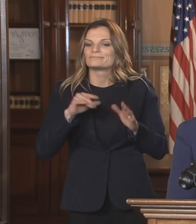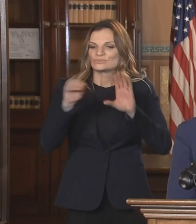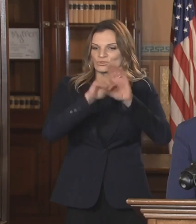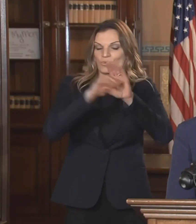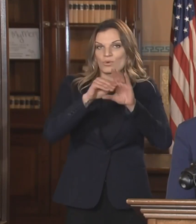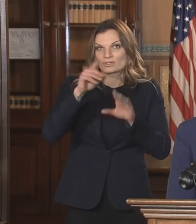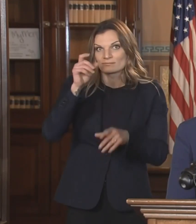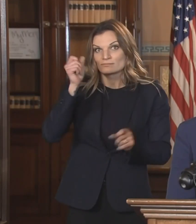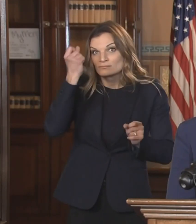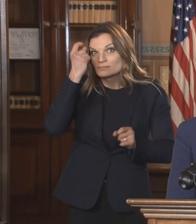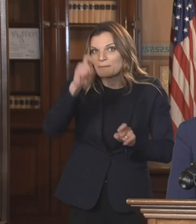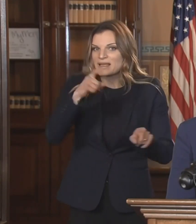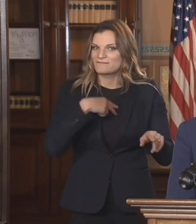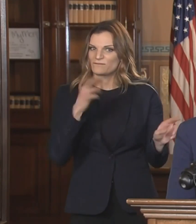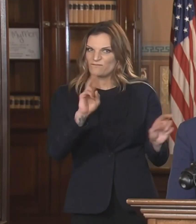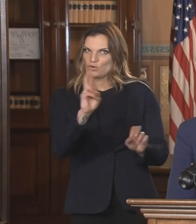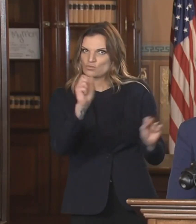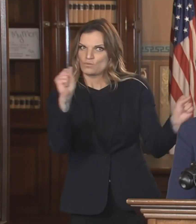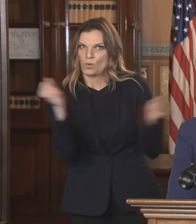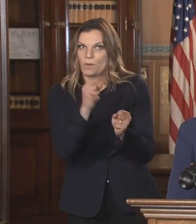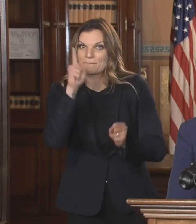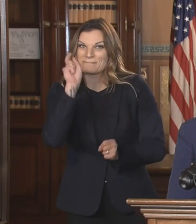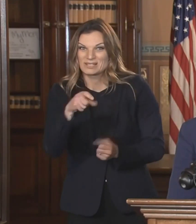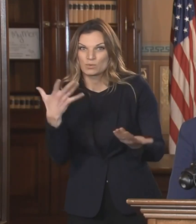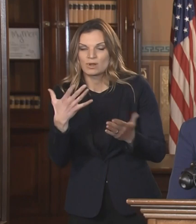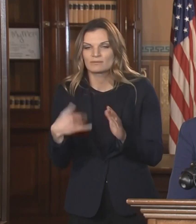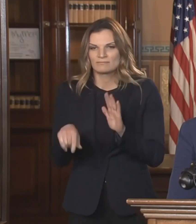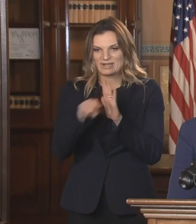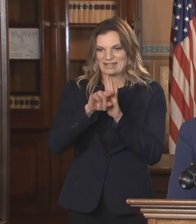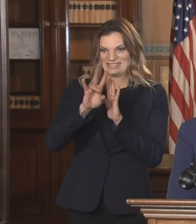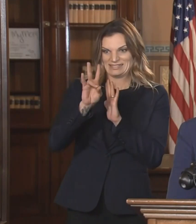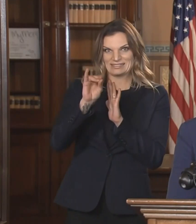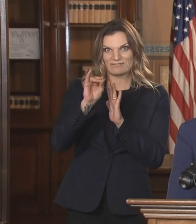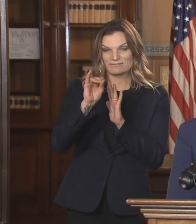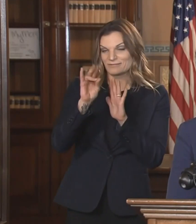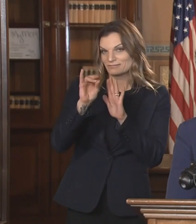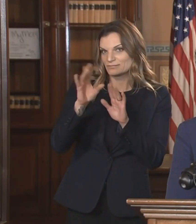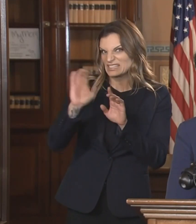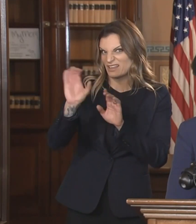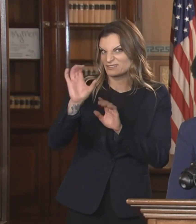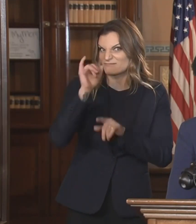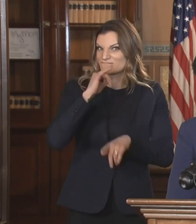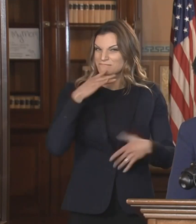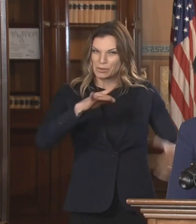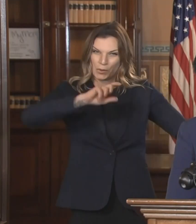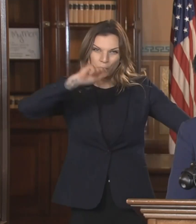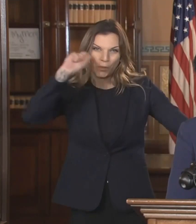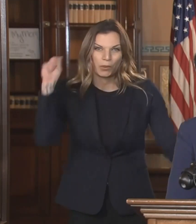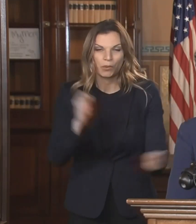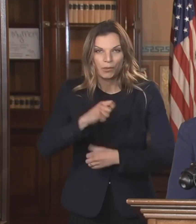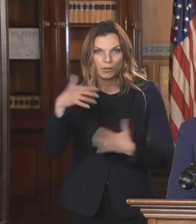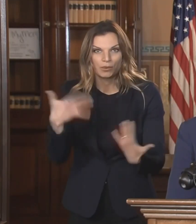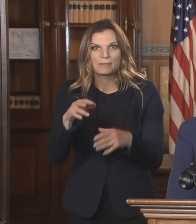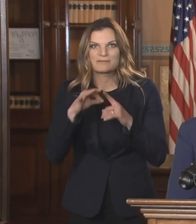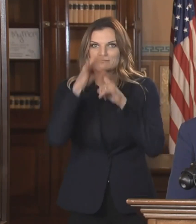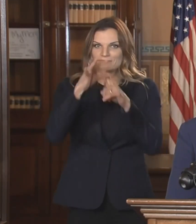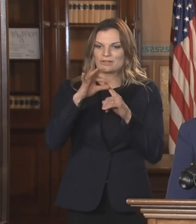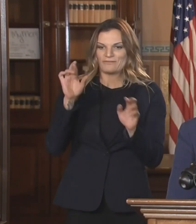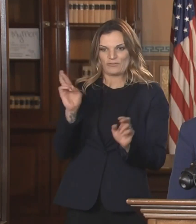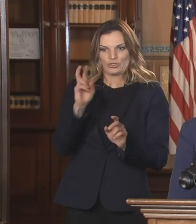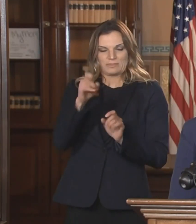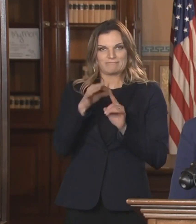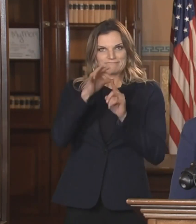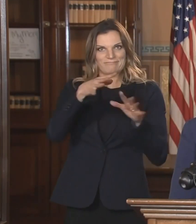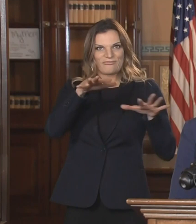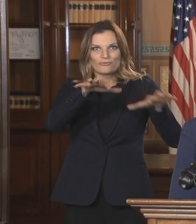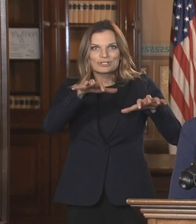stored at very cold temperatures actually negative 70 degrees Celsius. And it will require special cold freezers to